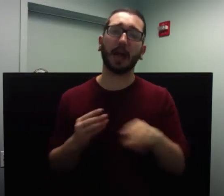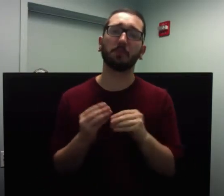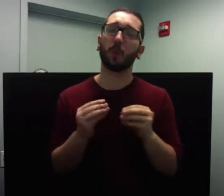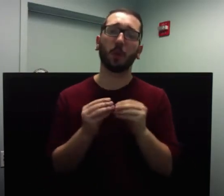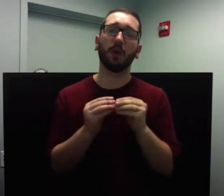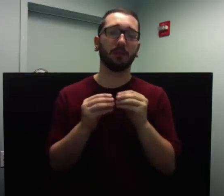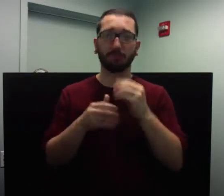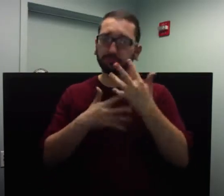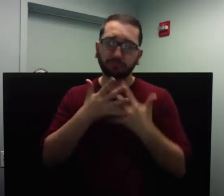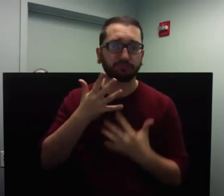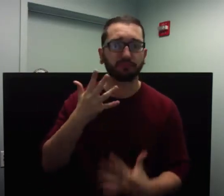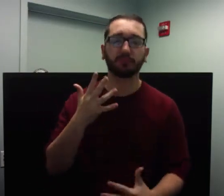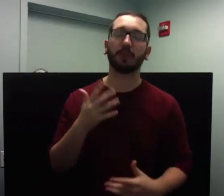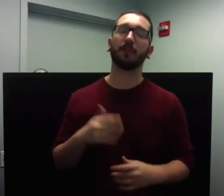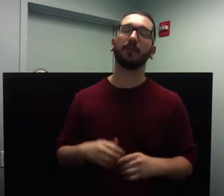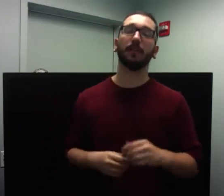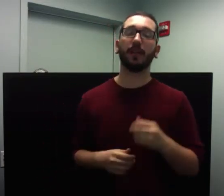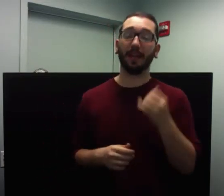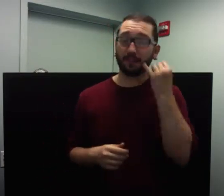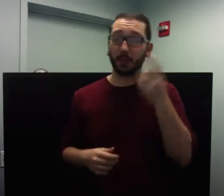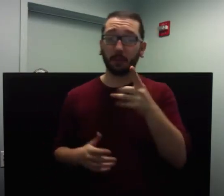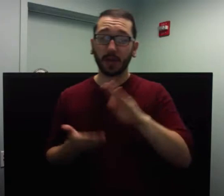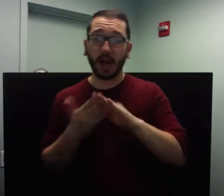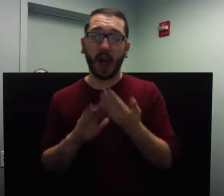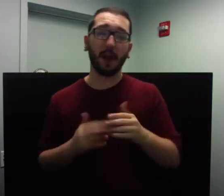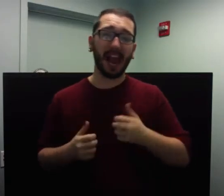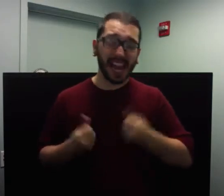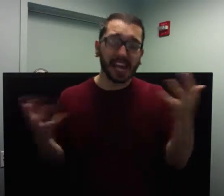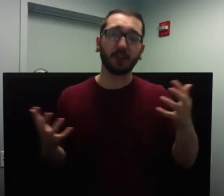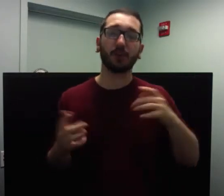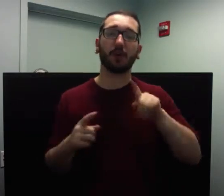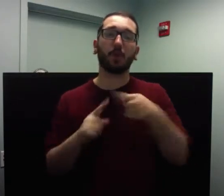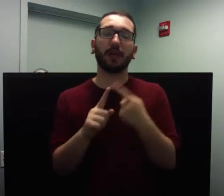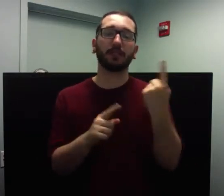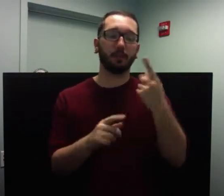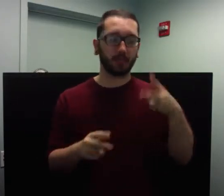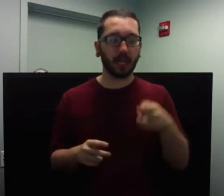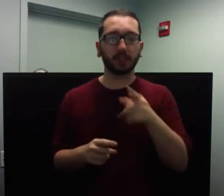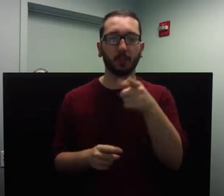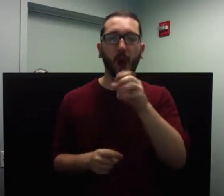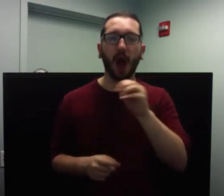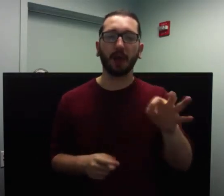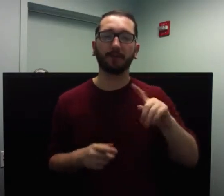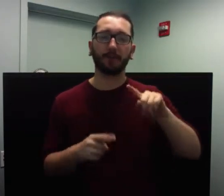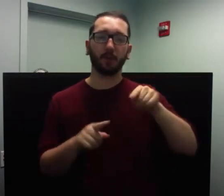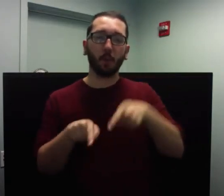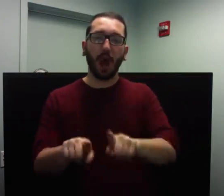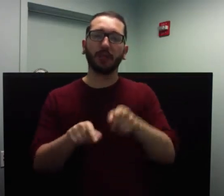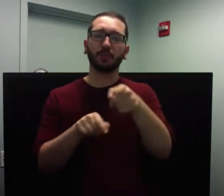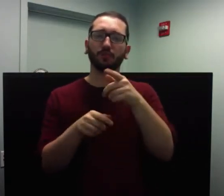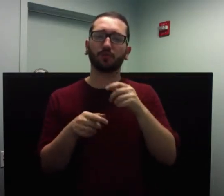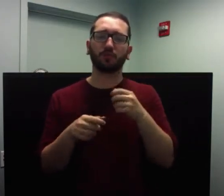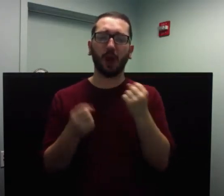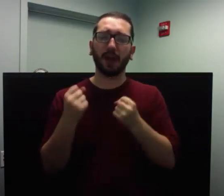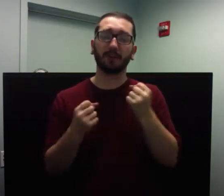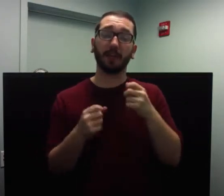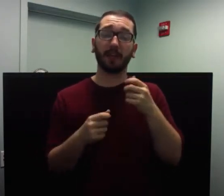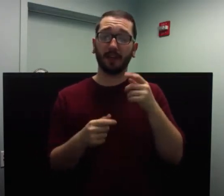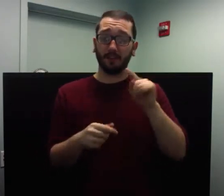someone cut you off when you're driving, the first thing that actually occurred was that you experienced a fear of